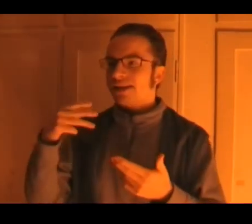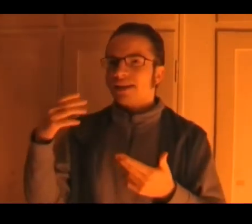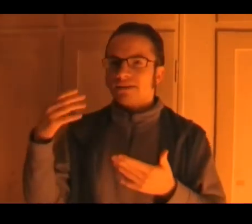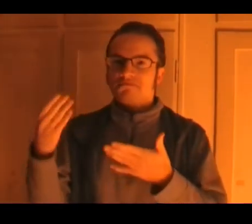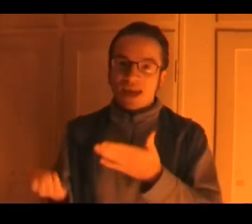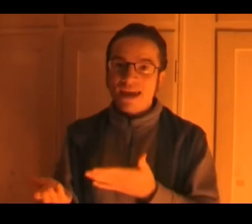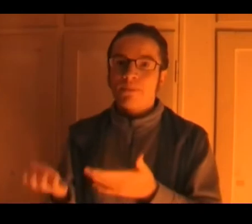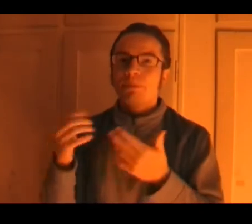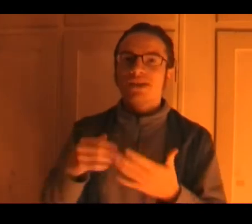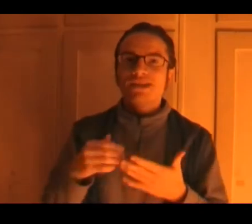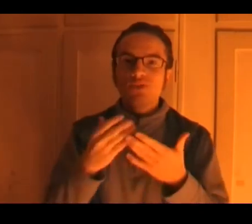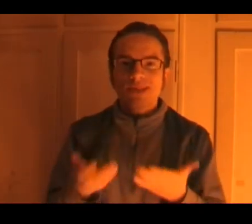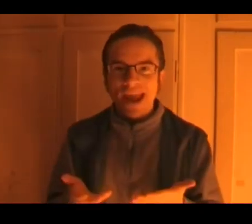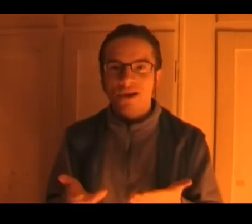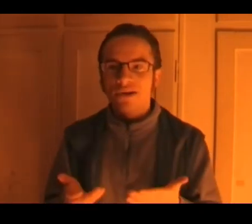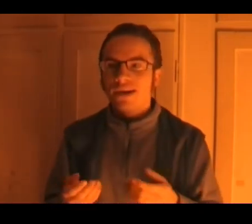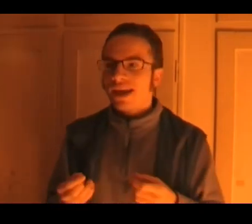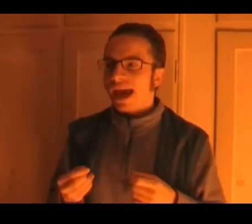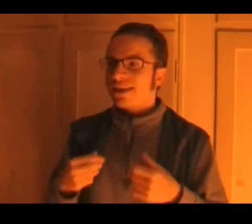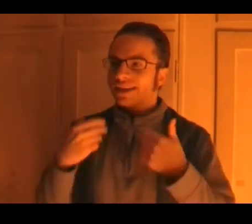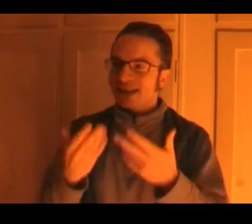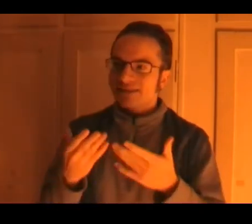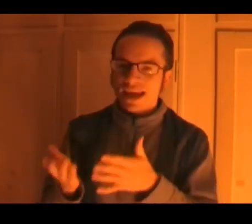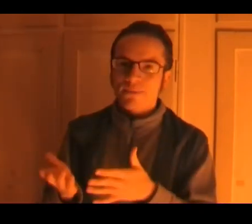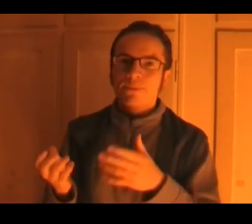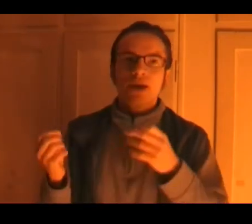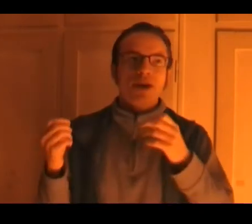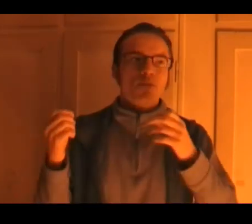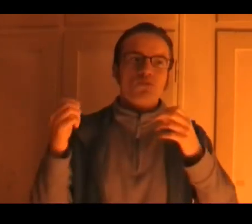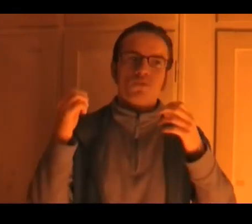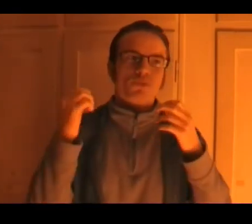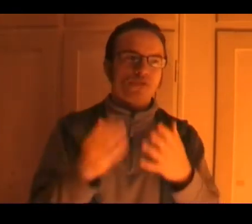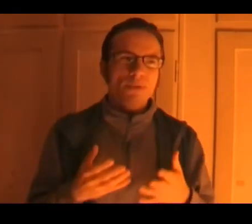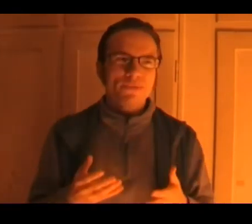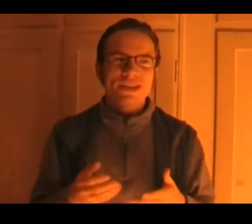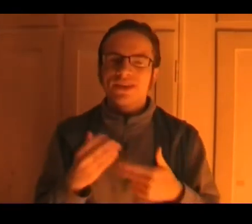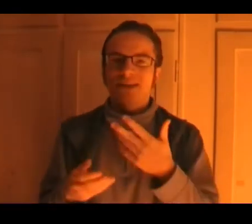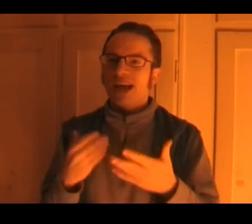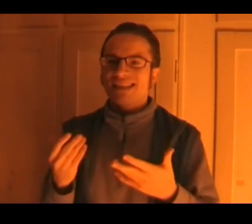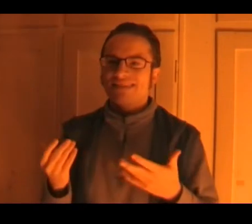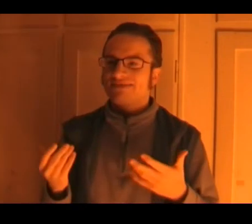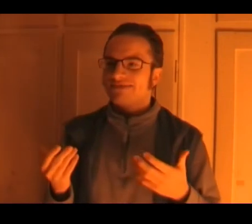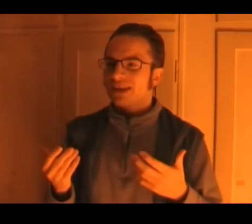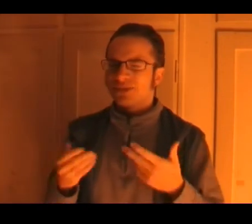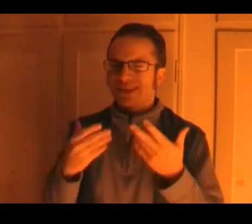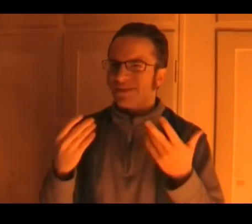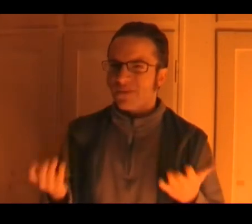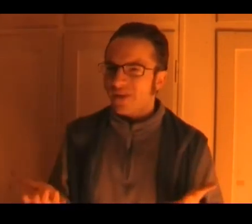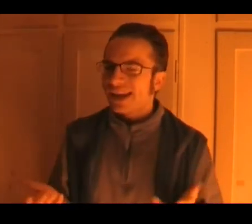him because he was there and then it kills him probably even as a result of the fight